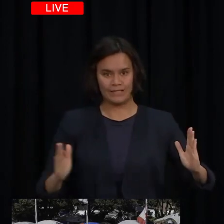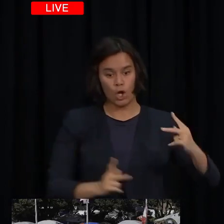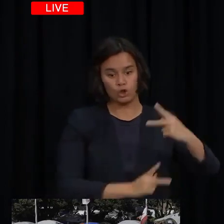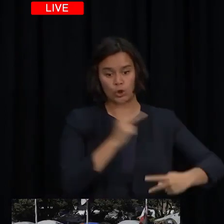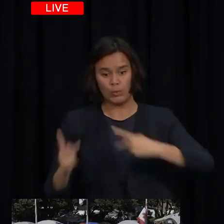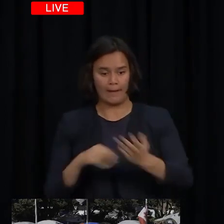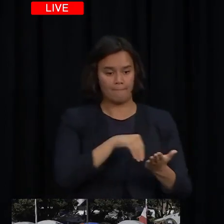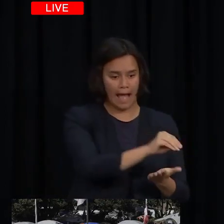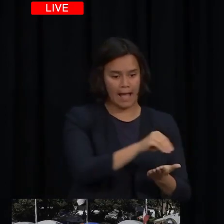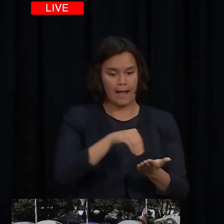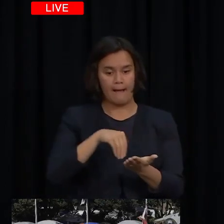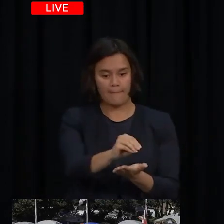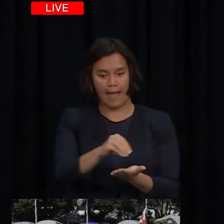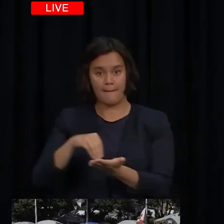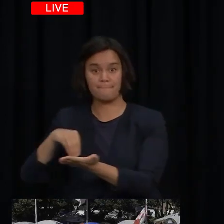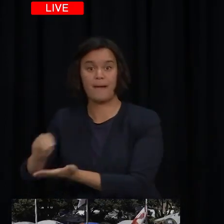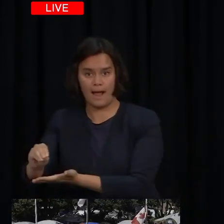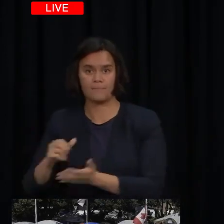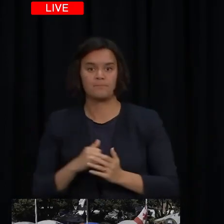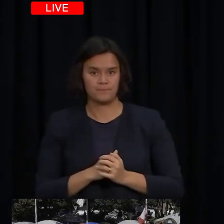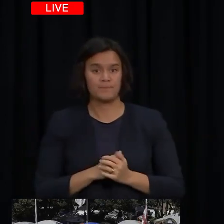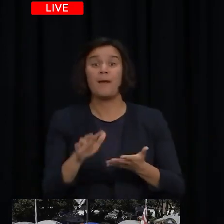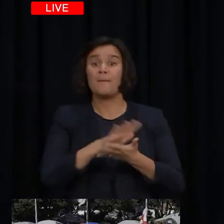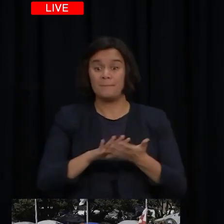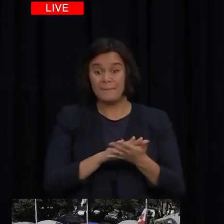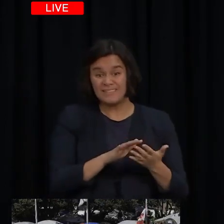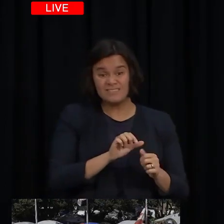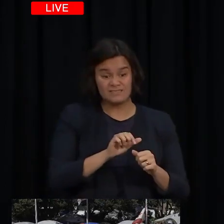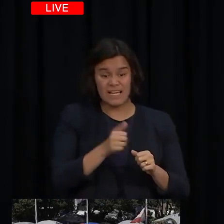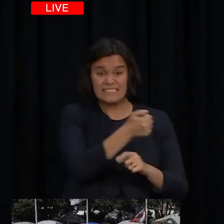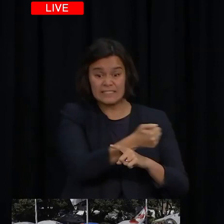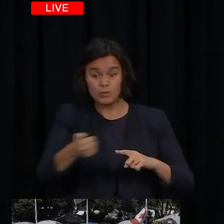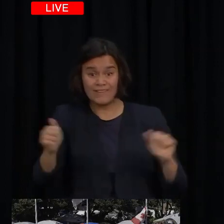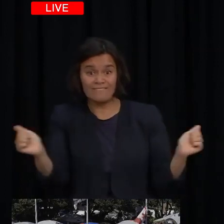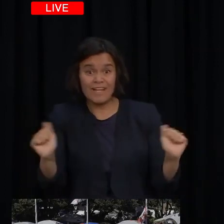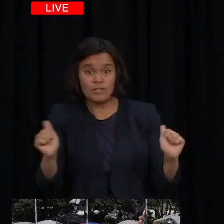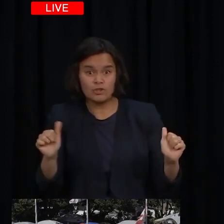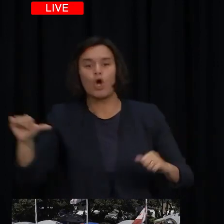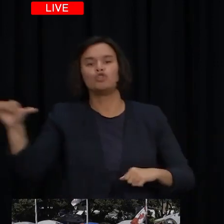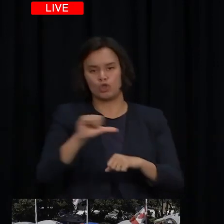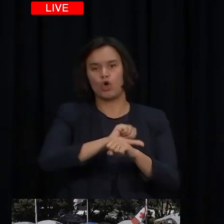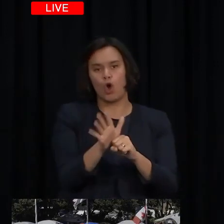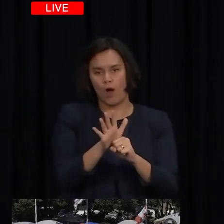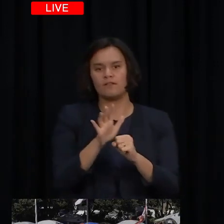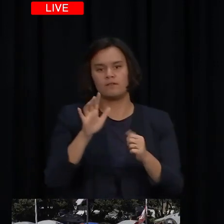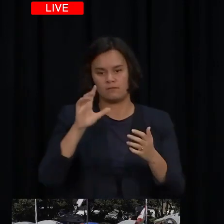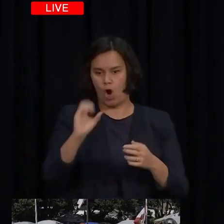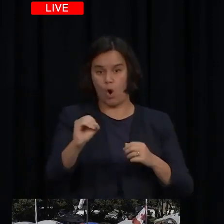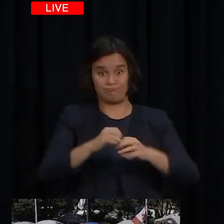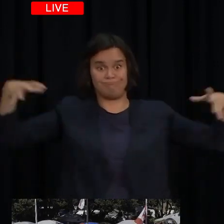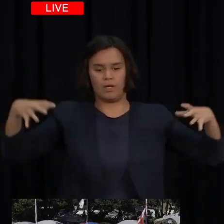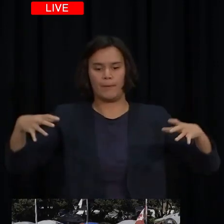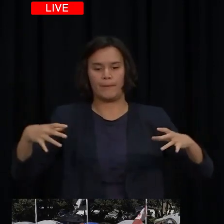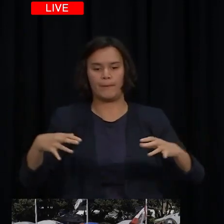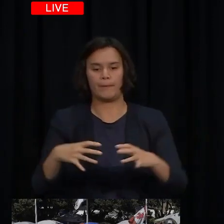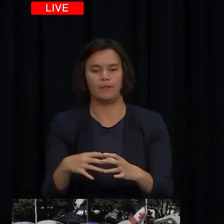believe that this will get people through the worst of the Omicron outbreak, but as I have said we constantly monitor the situation and we do have the option to extend this